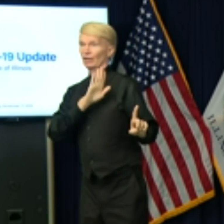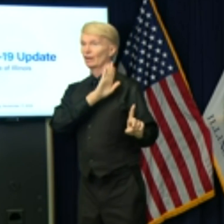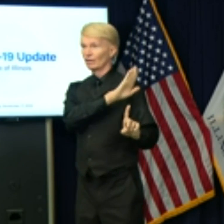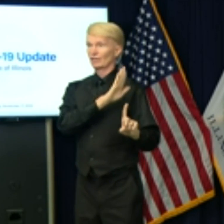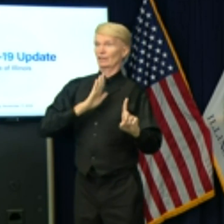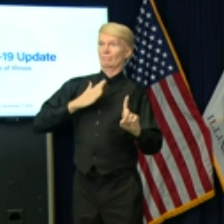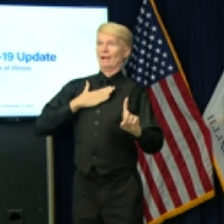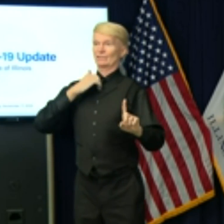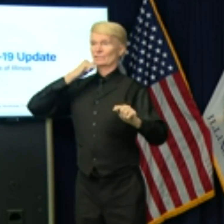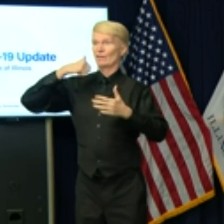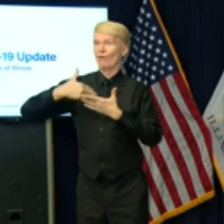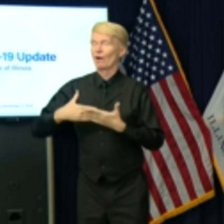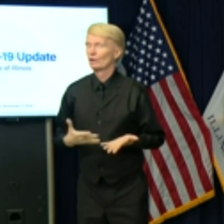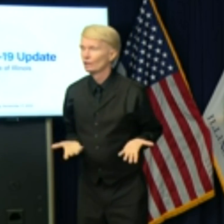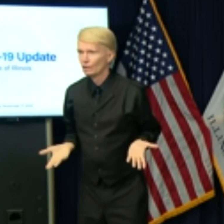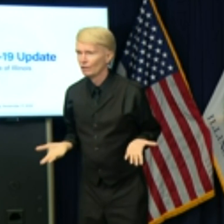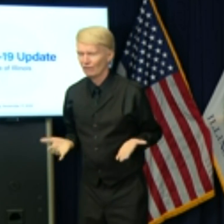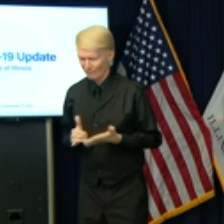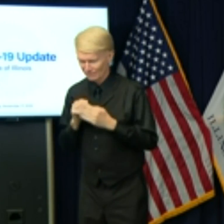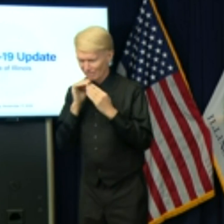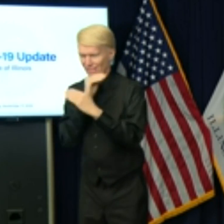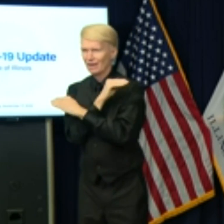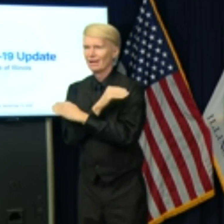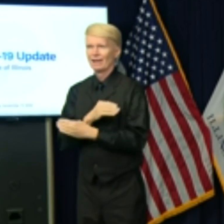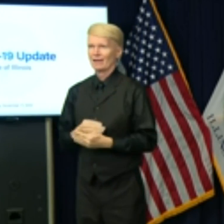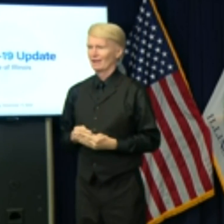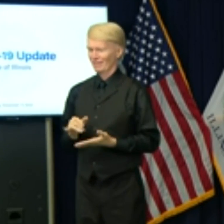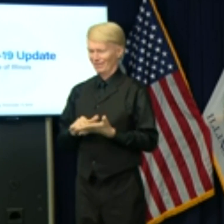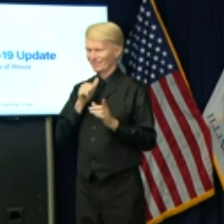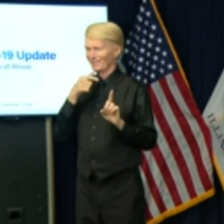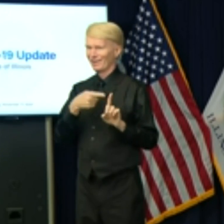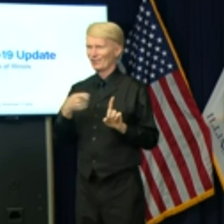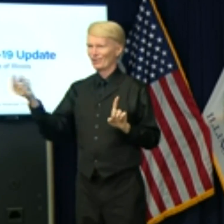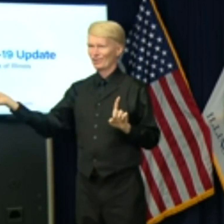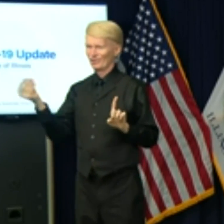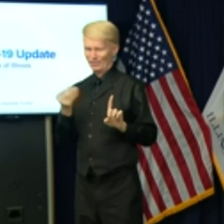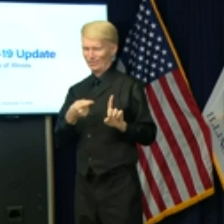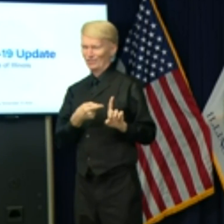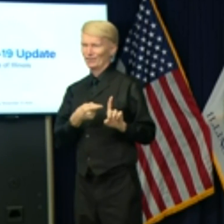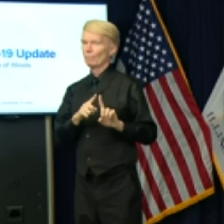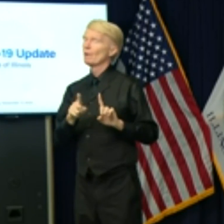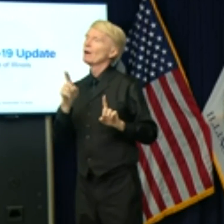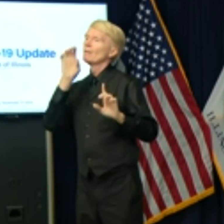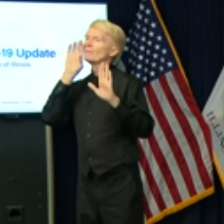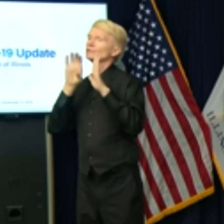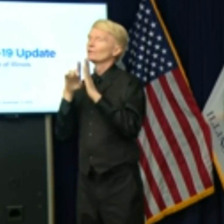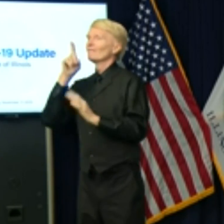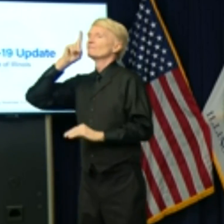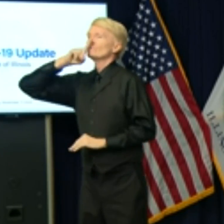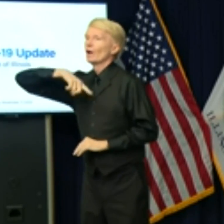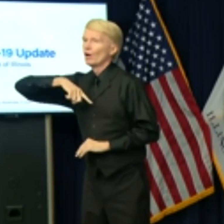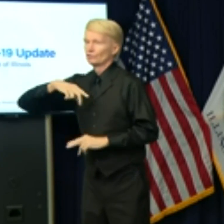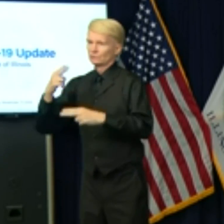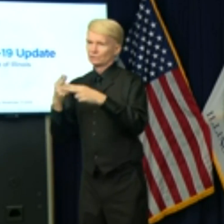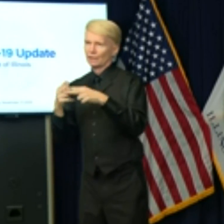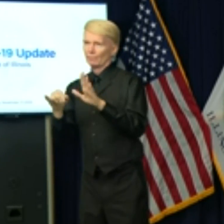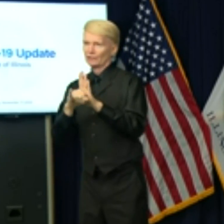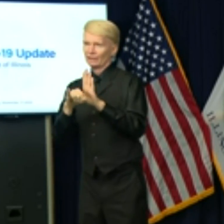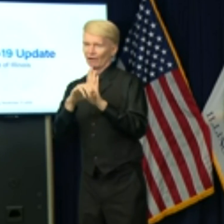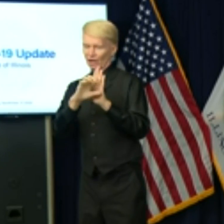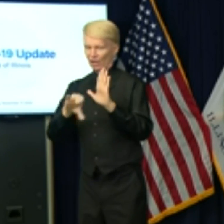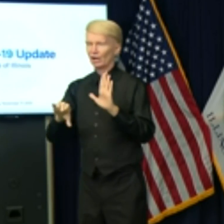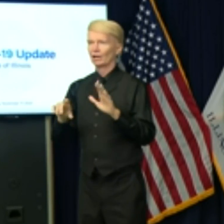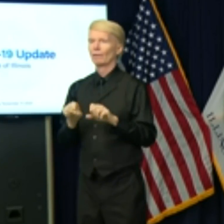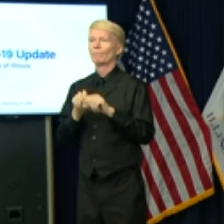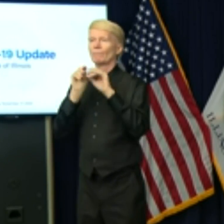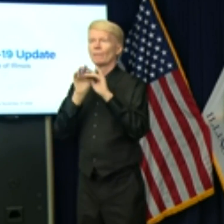That was a lie. It wasn't her. But the picture falsely identifying her started making the